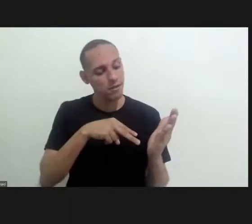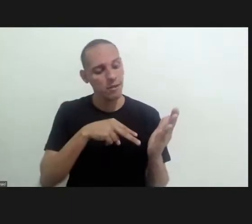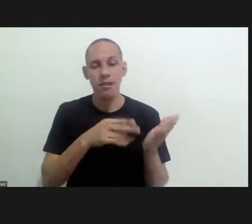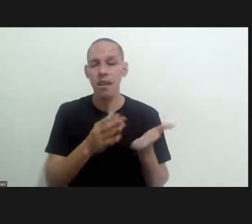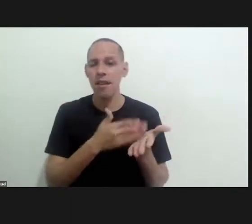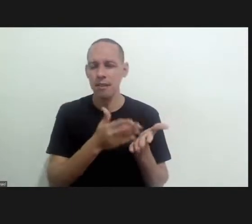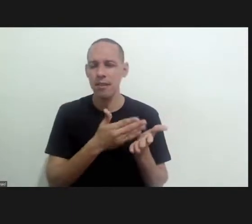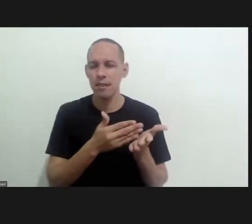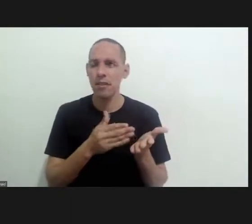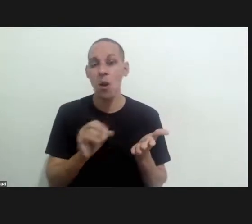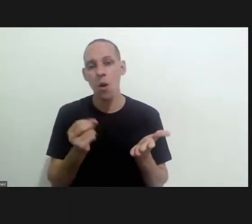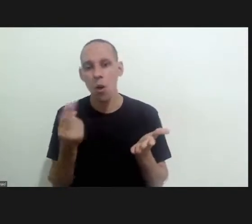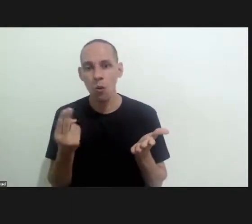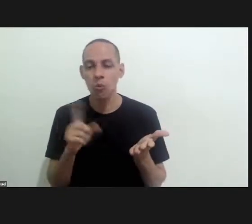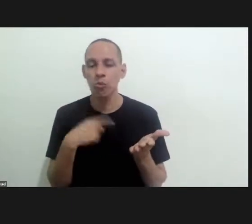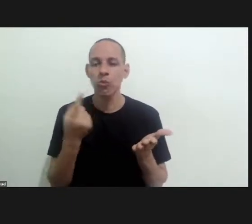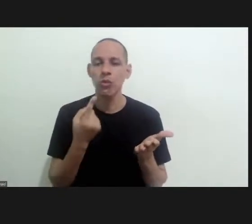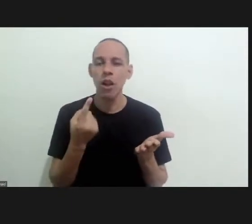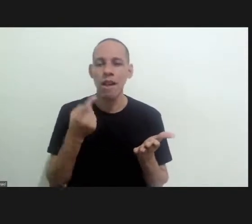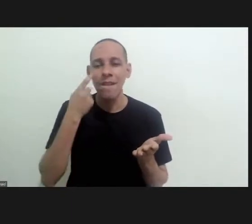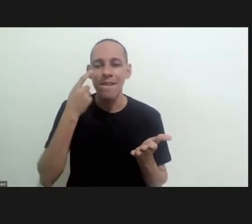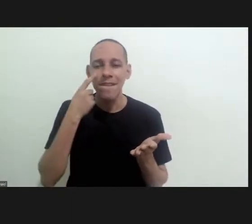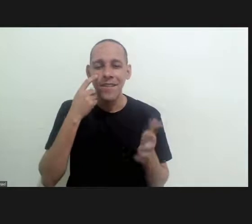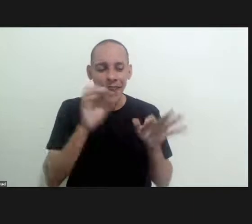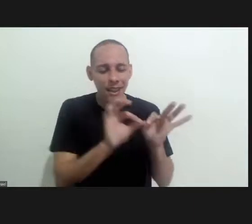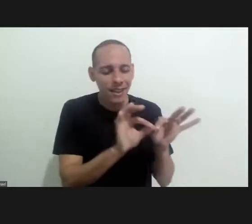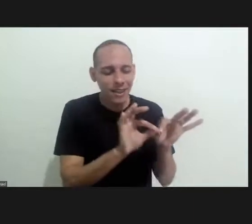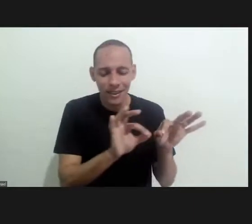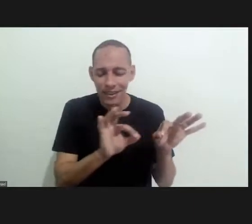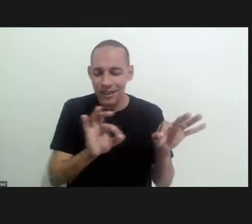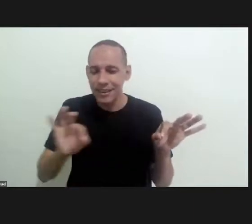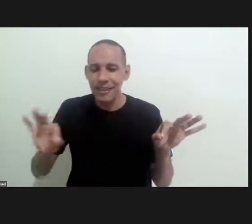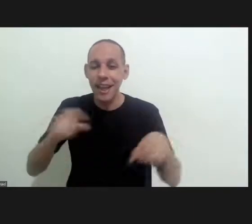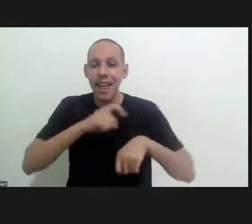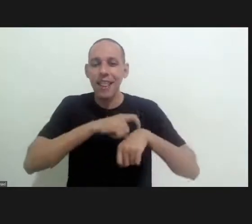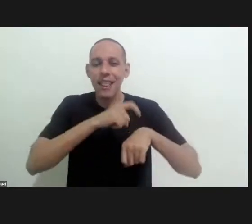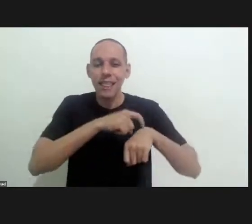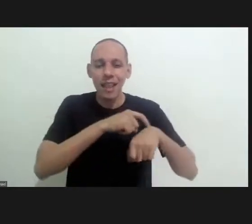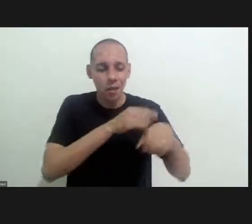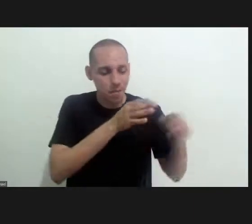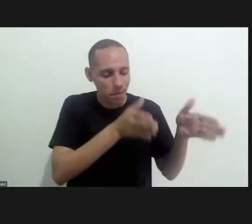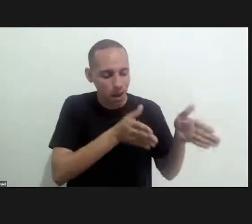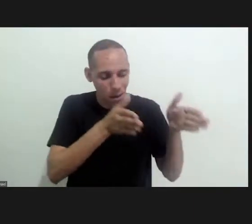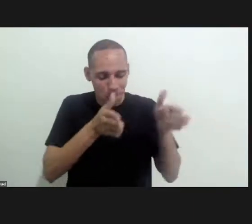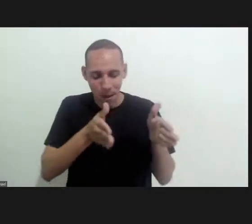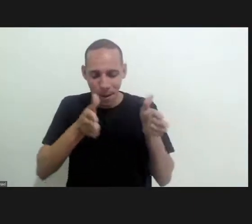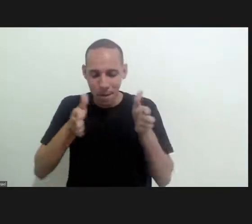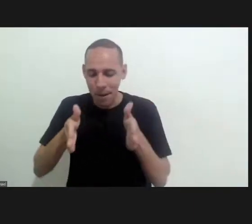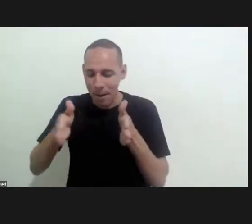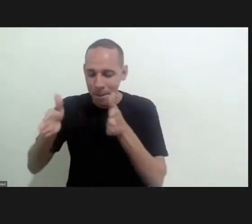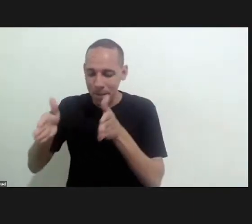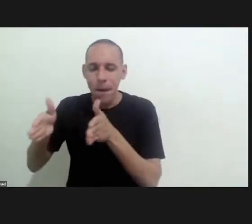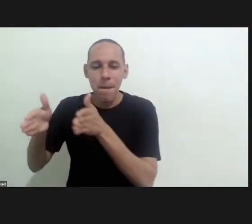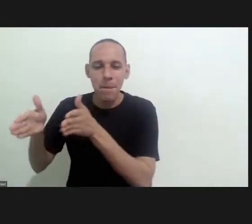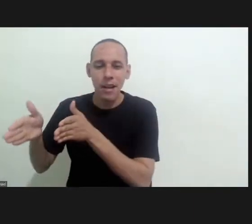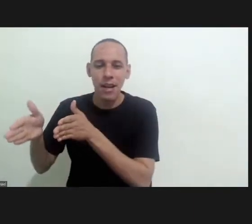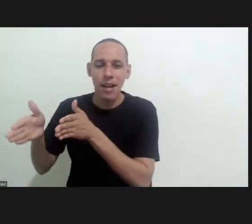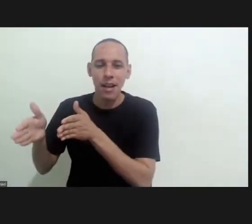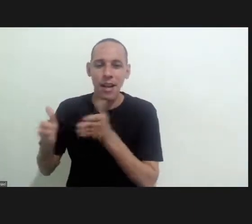when we look at the journal or better said when we look at a timeline of the memoria's journal